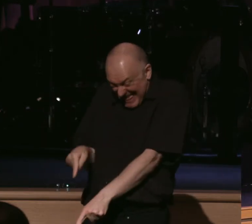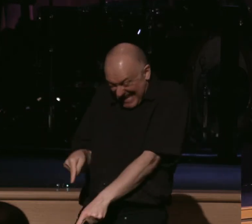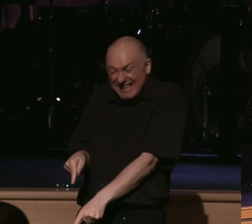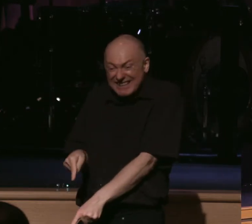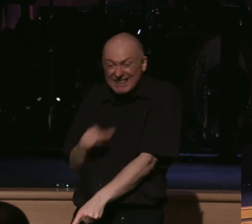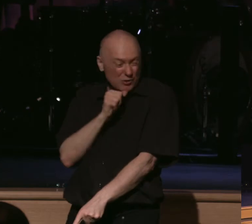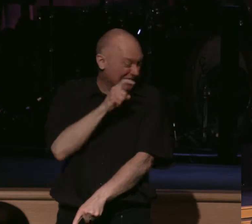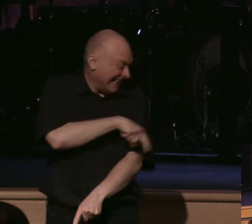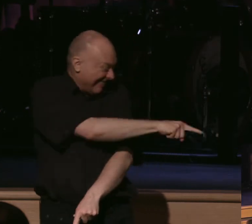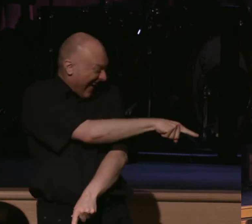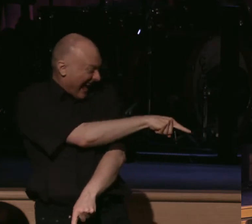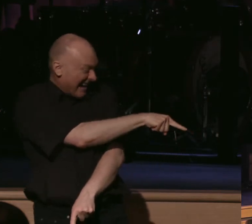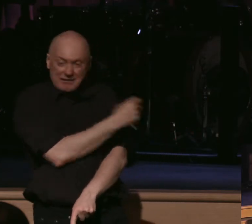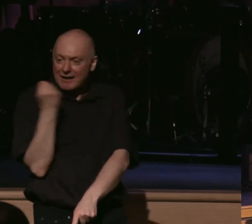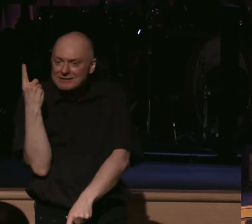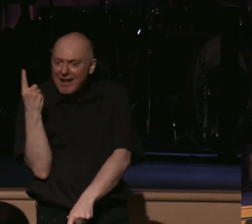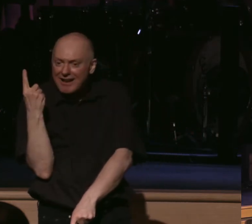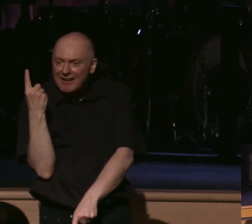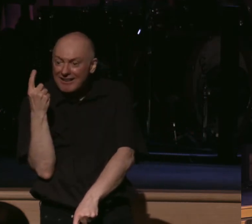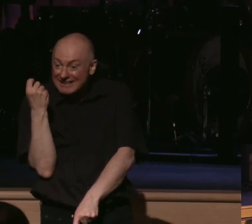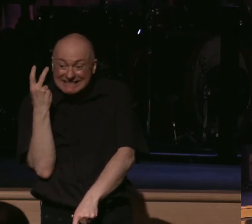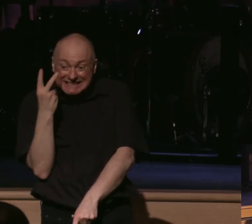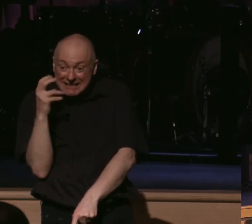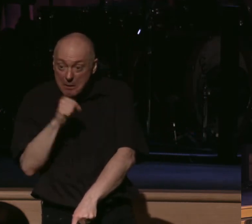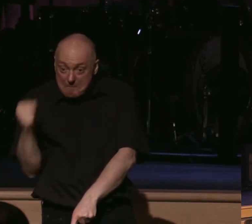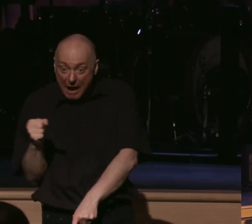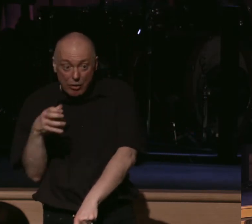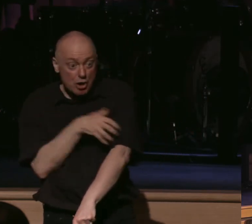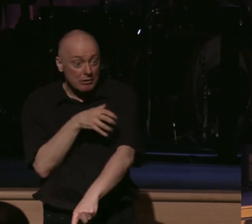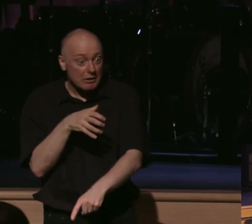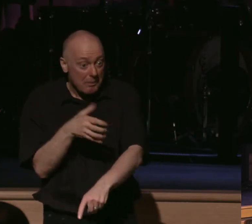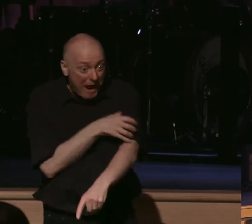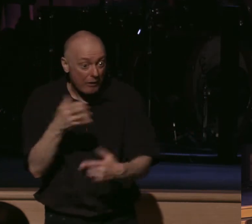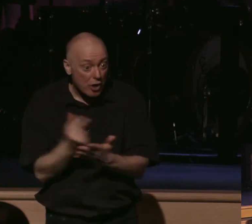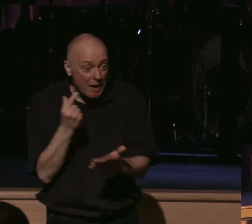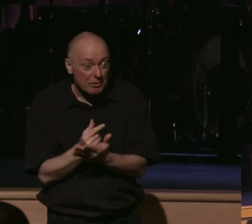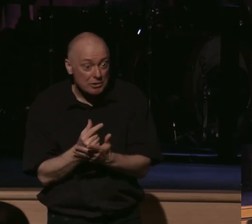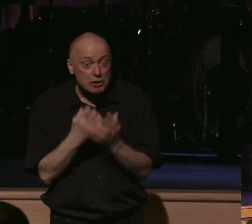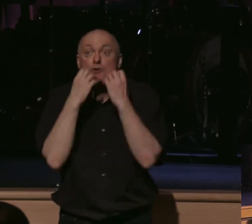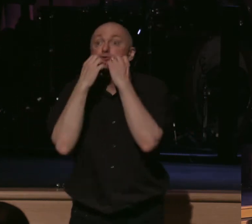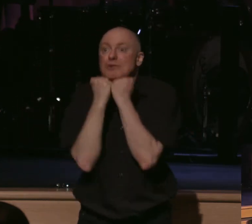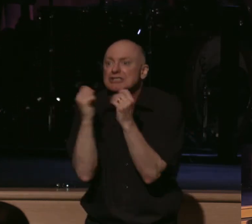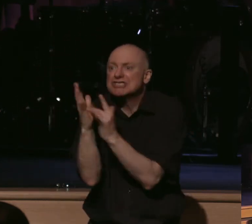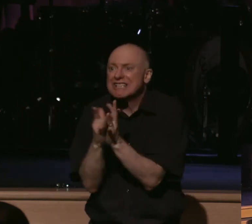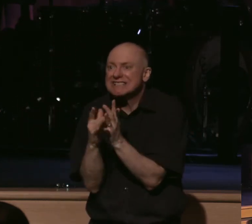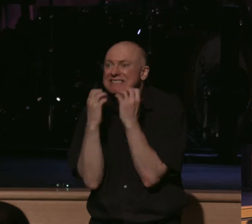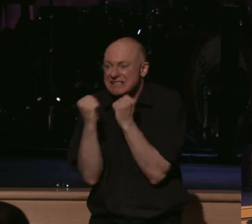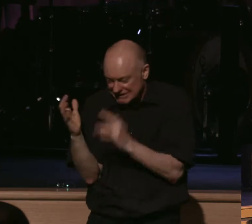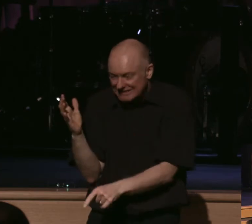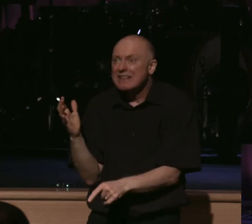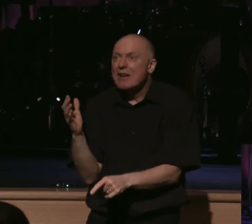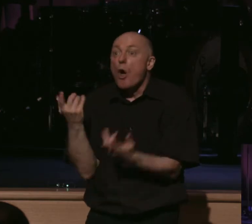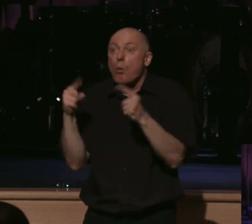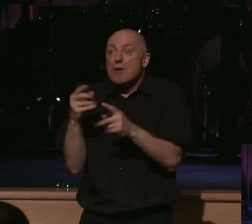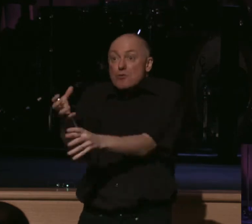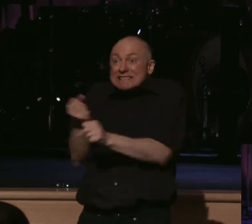need nothing. Do you see? Do you see the power of the gospel? The treasure of Jesus Christ? When I have received